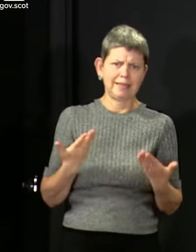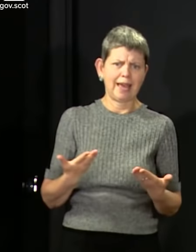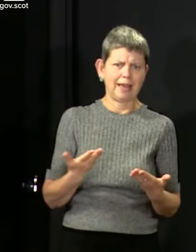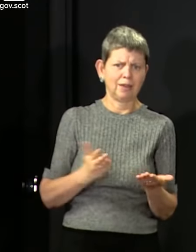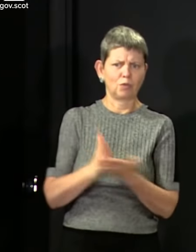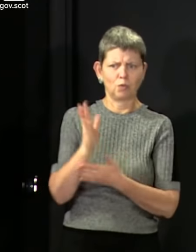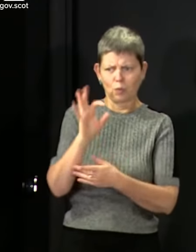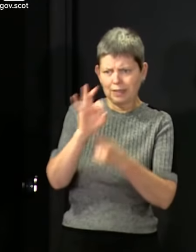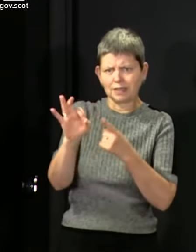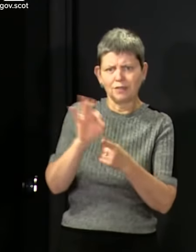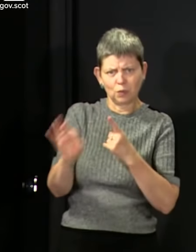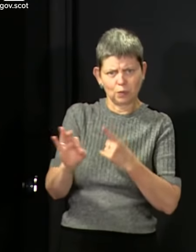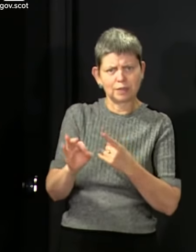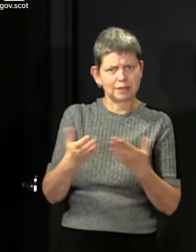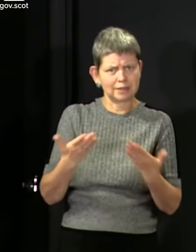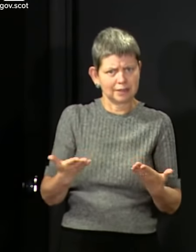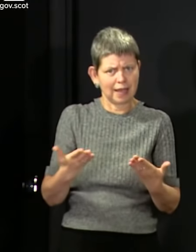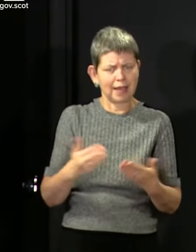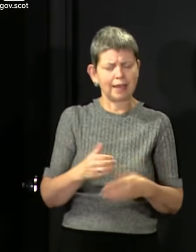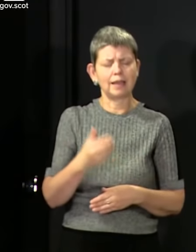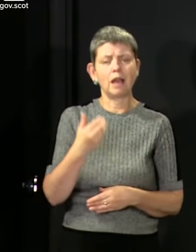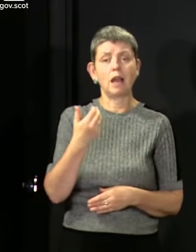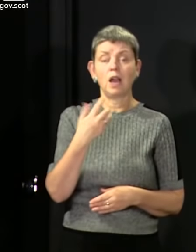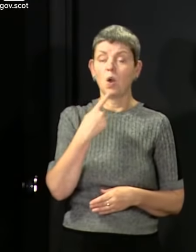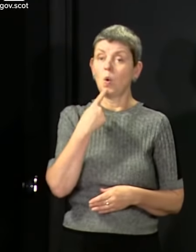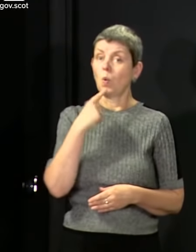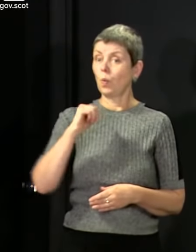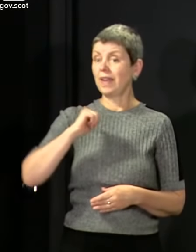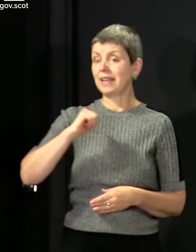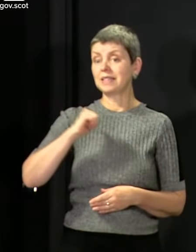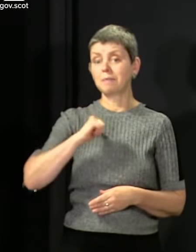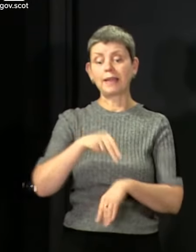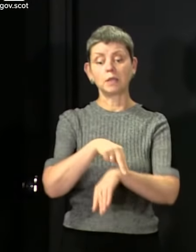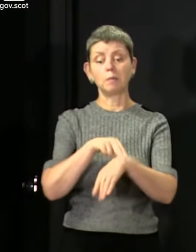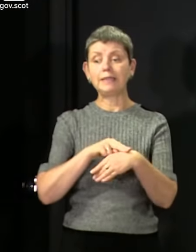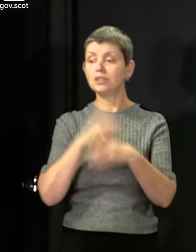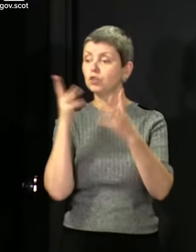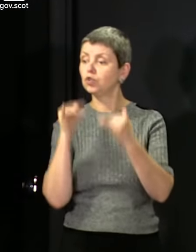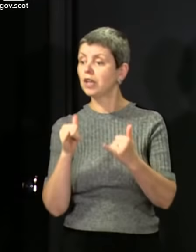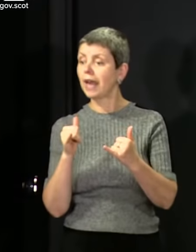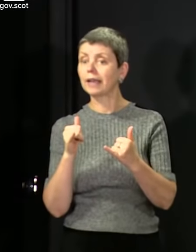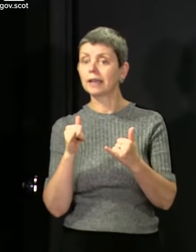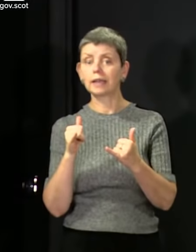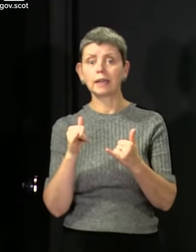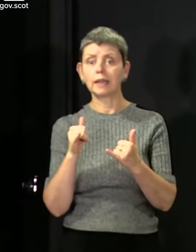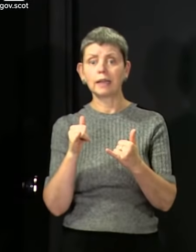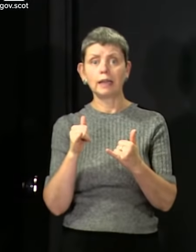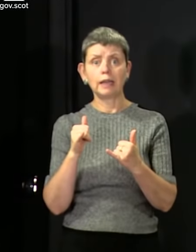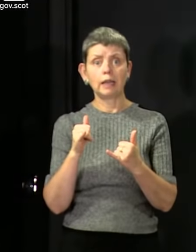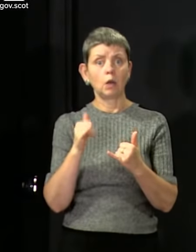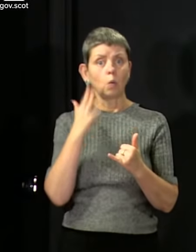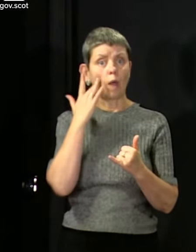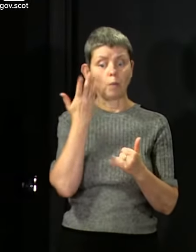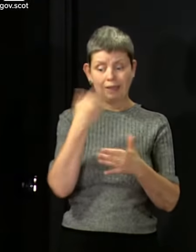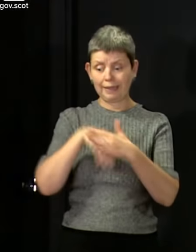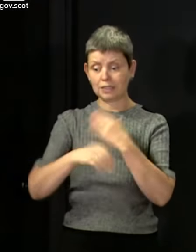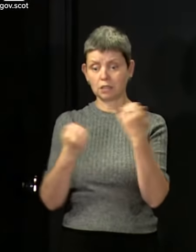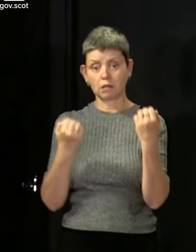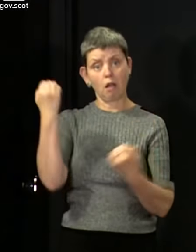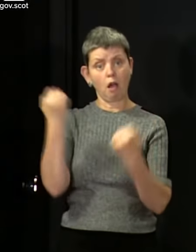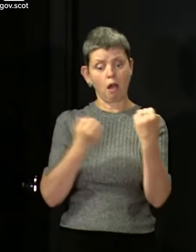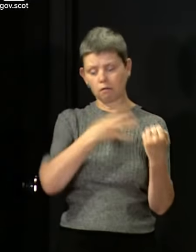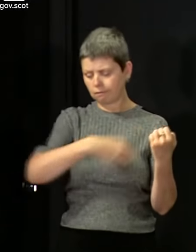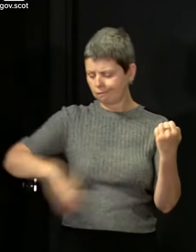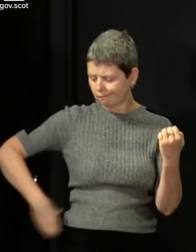here earlier on, you know, we don't expect a police officer to check every time we get into a car to see that we're putting our